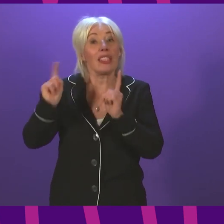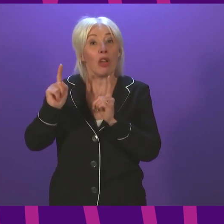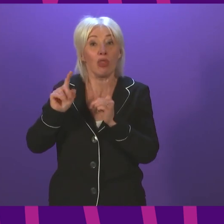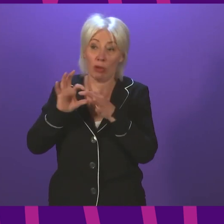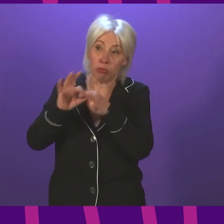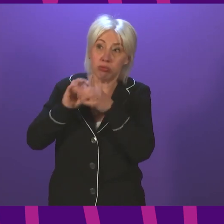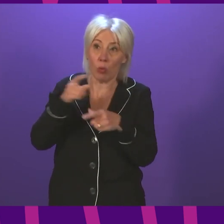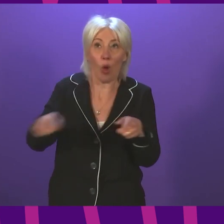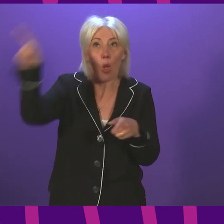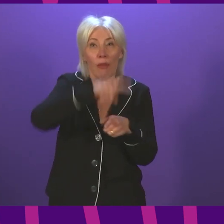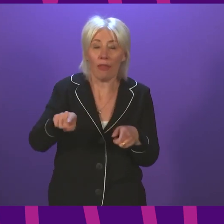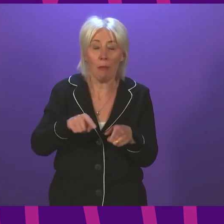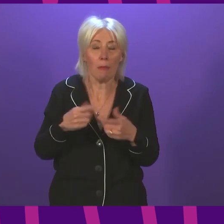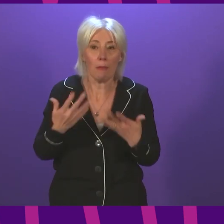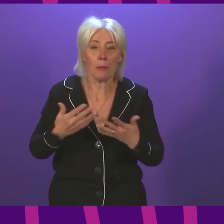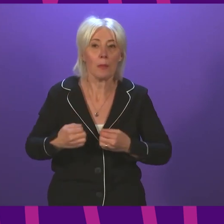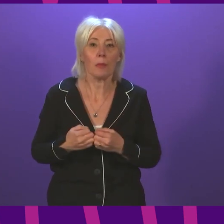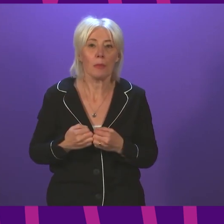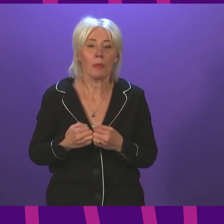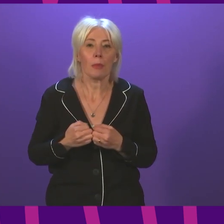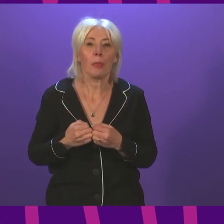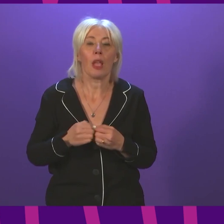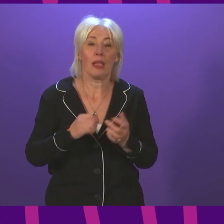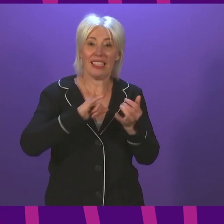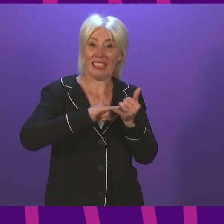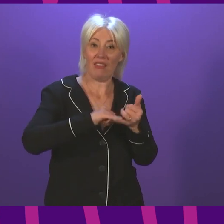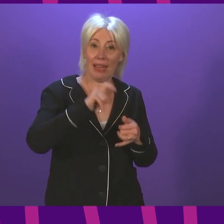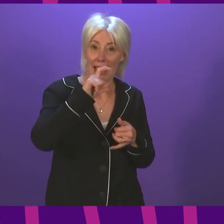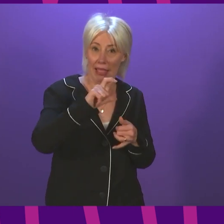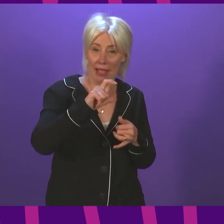boards. Stephanie Callaghan to be followed by Rachel Hamilton.